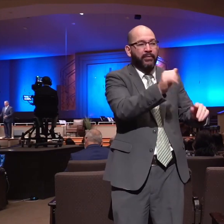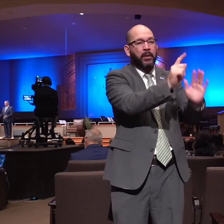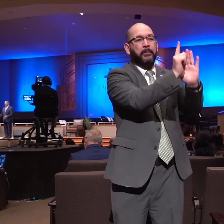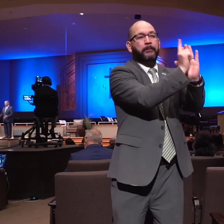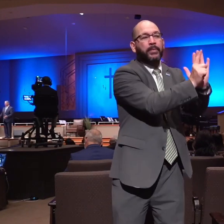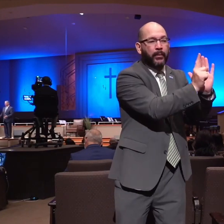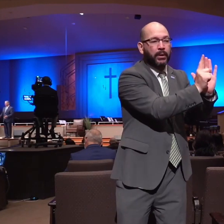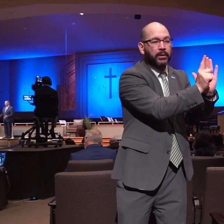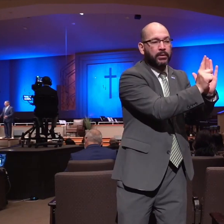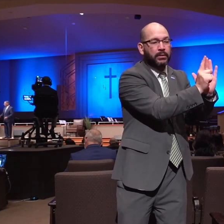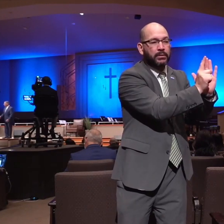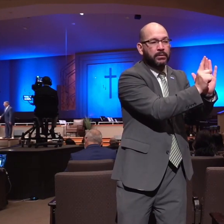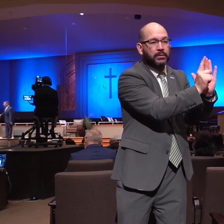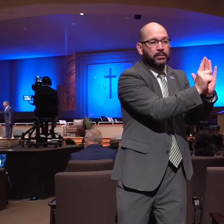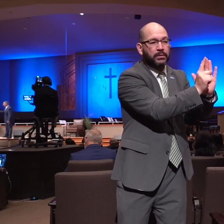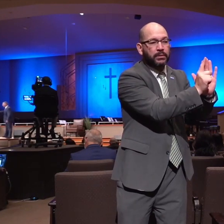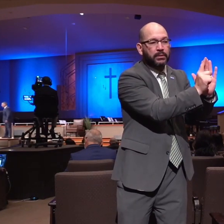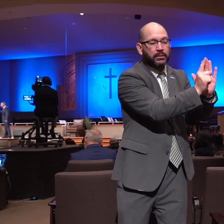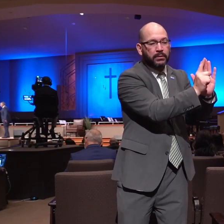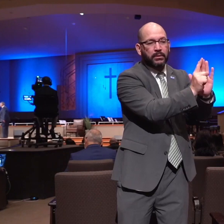than any of his life